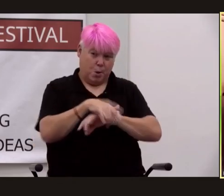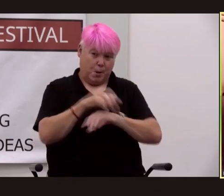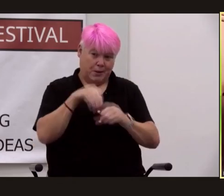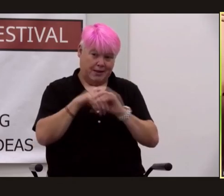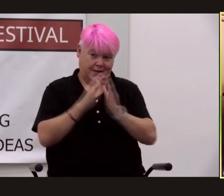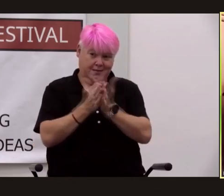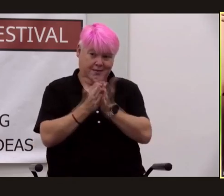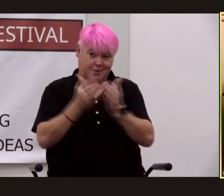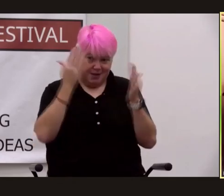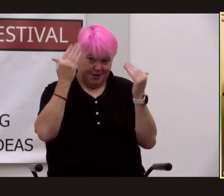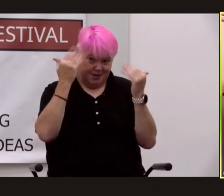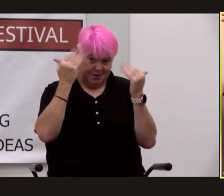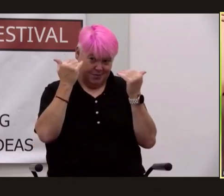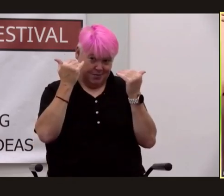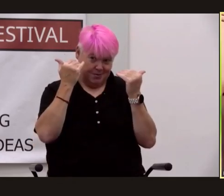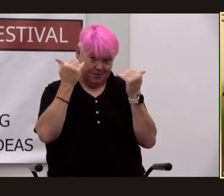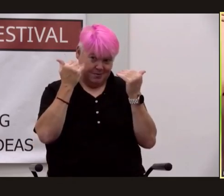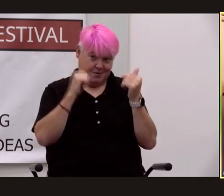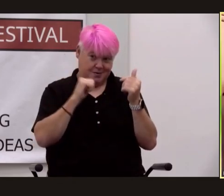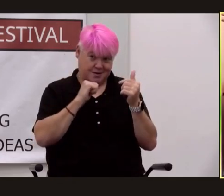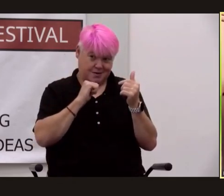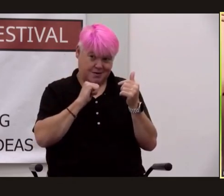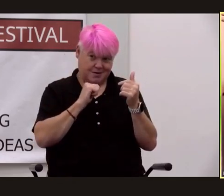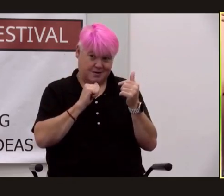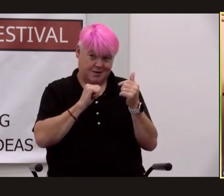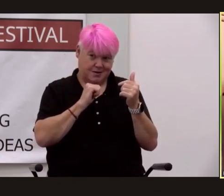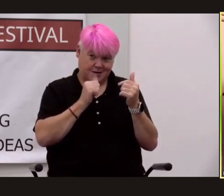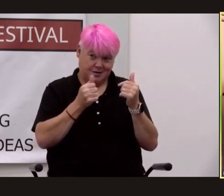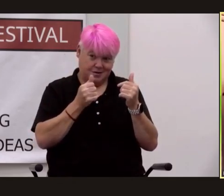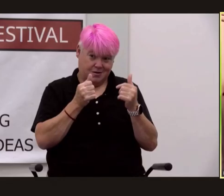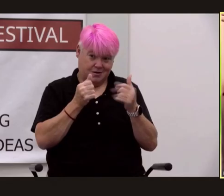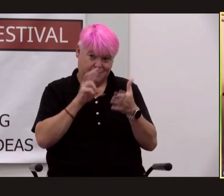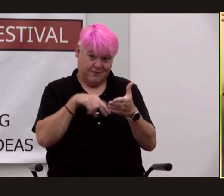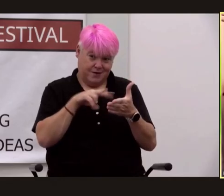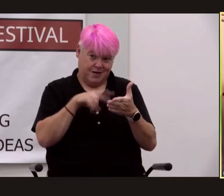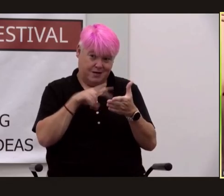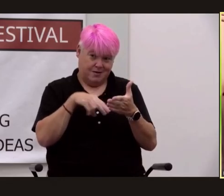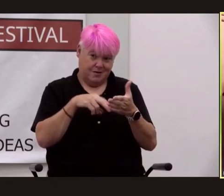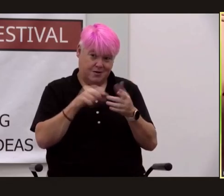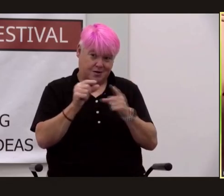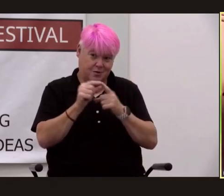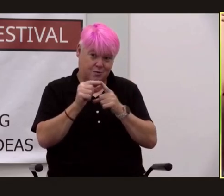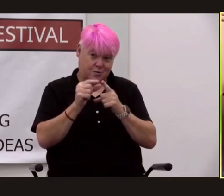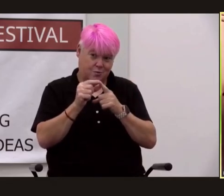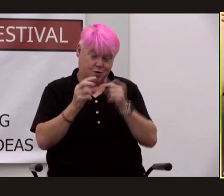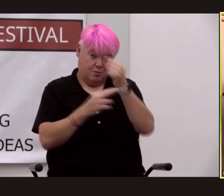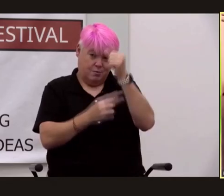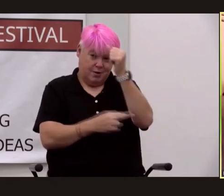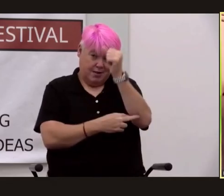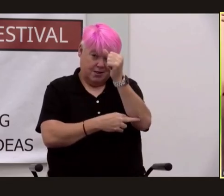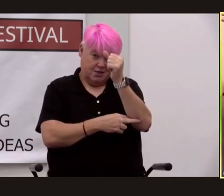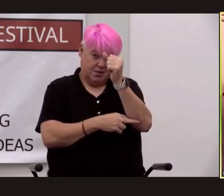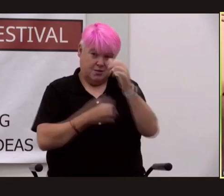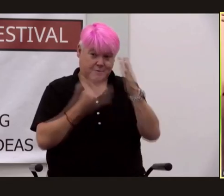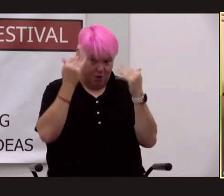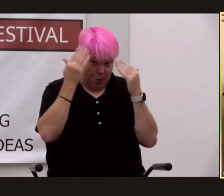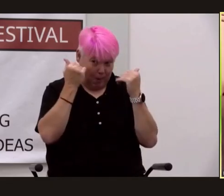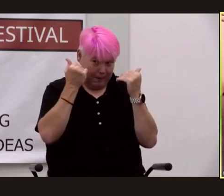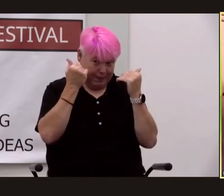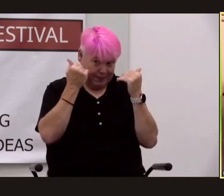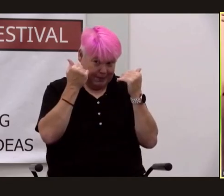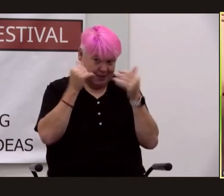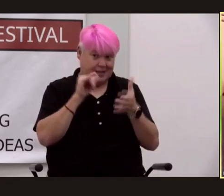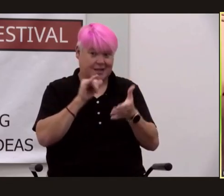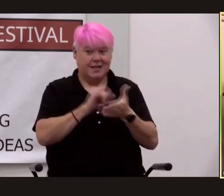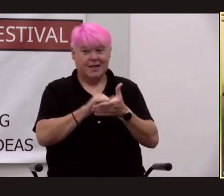that this isn't the scene i read at word bridge i have no record of what i read at word bridge so we'll just hope that i know there's not an off